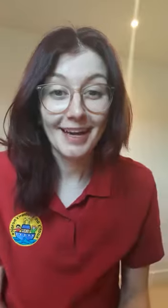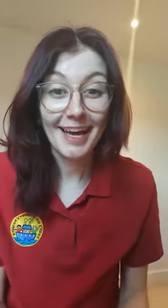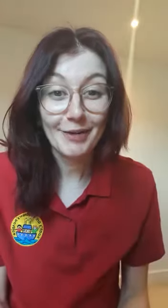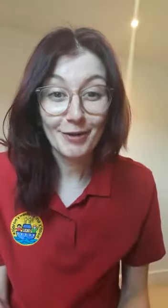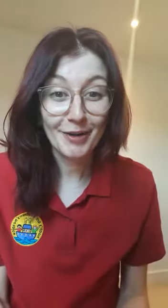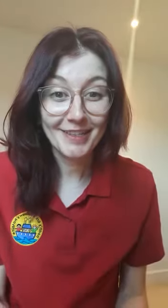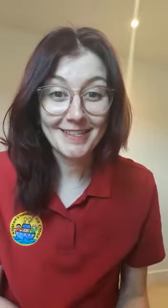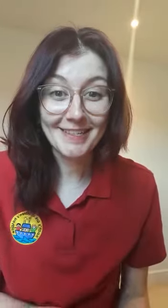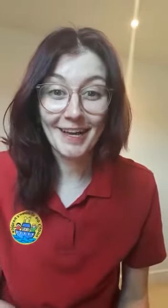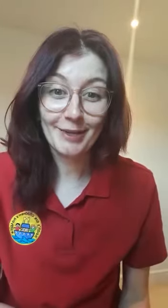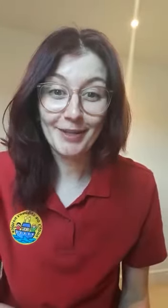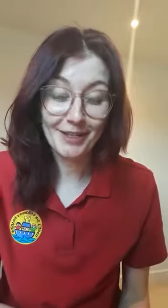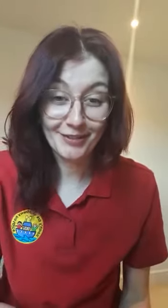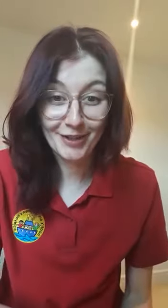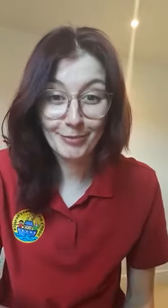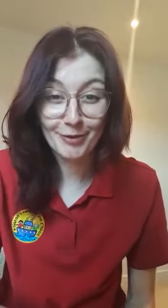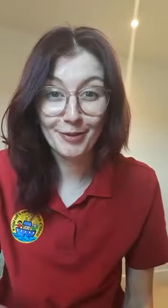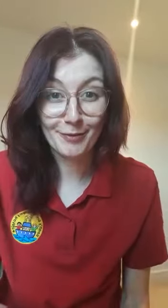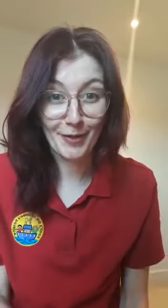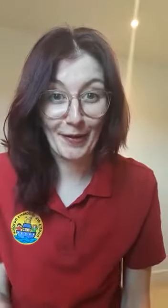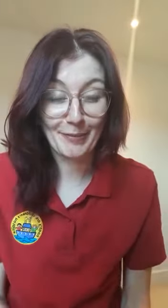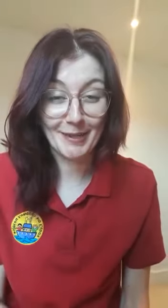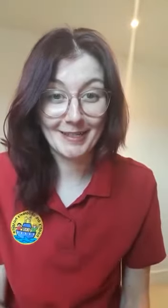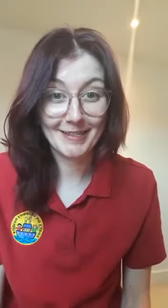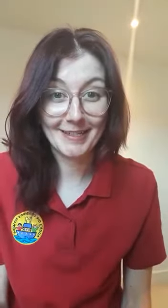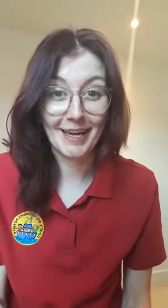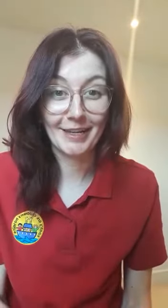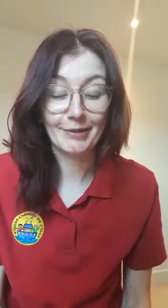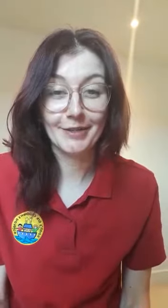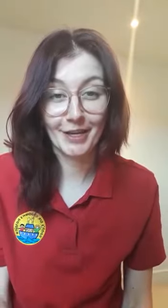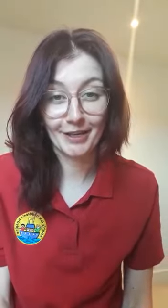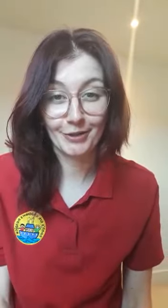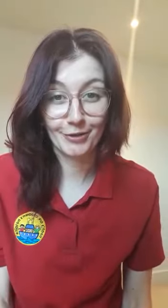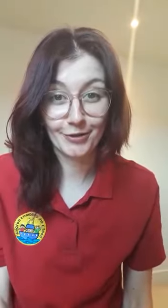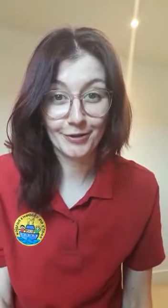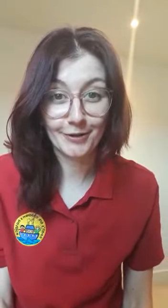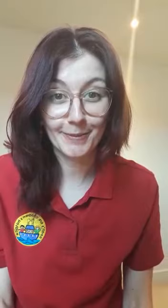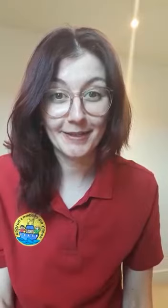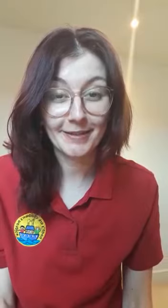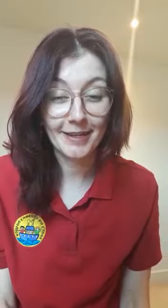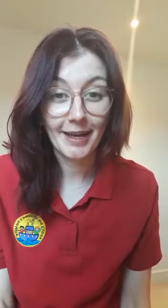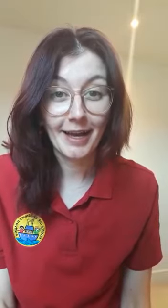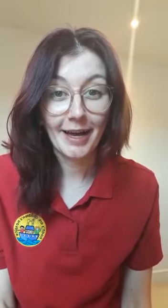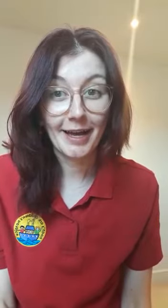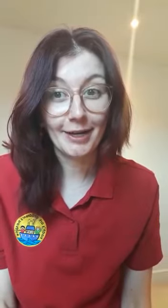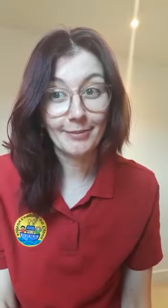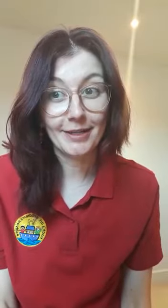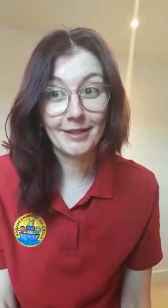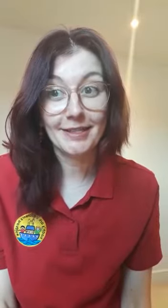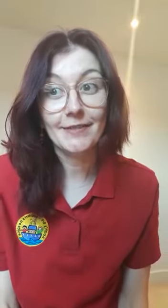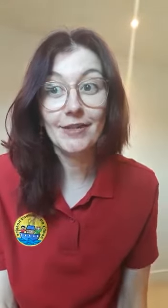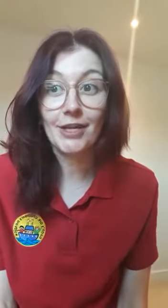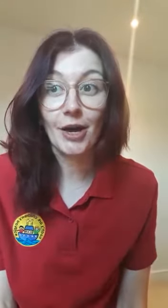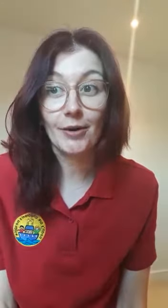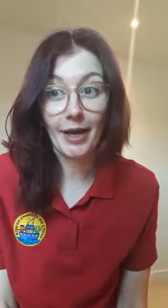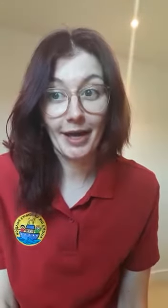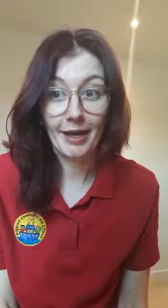Hi everyone, this is Amy, the Drama and Movement Therapist at Noah's Ark Children's Hospice. And this video is